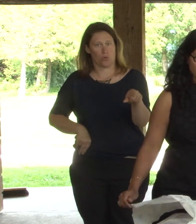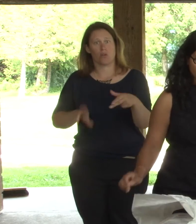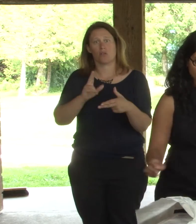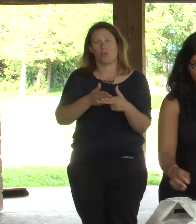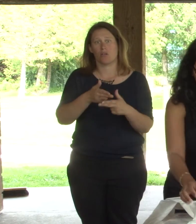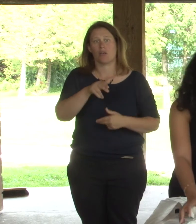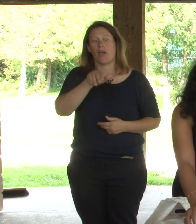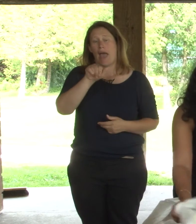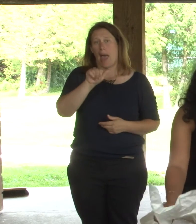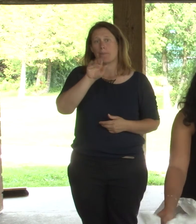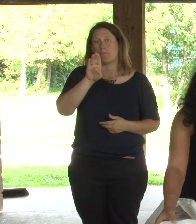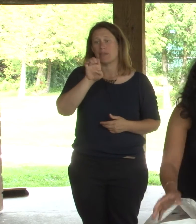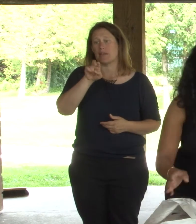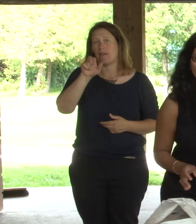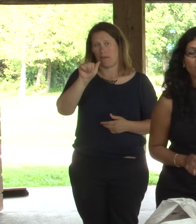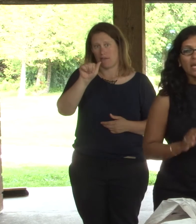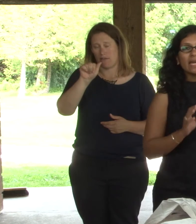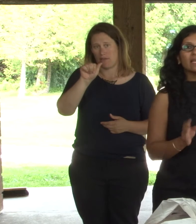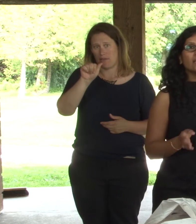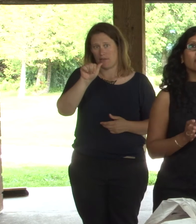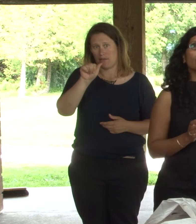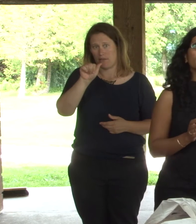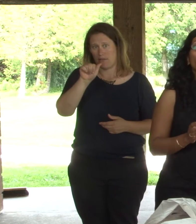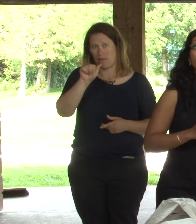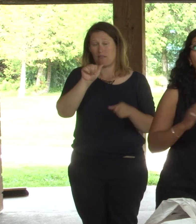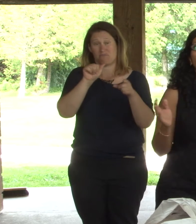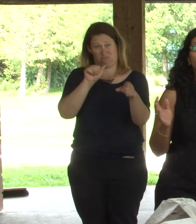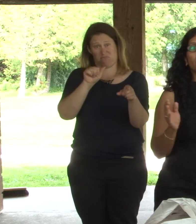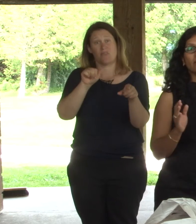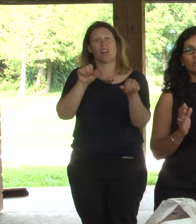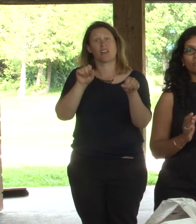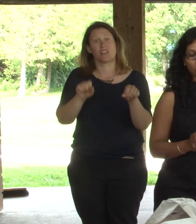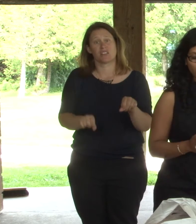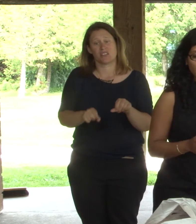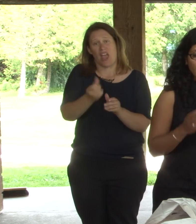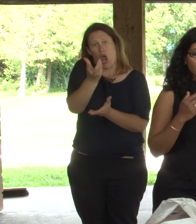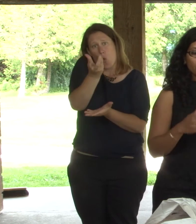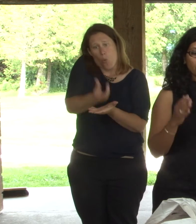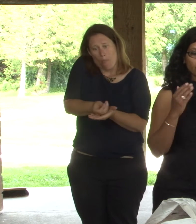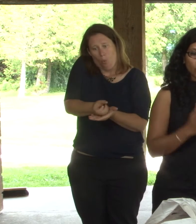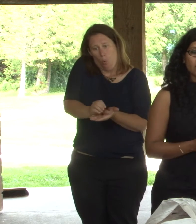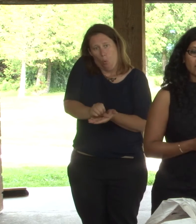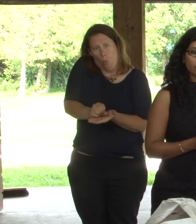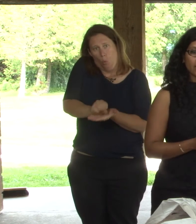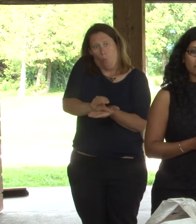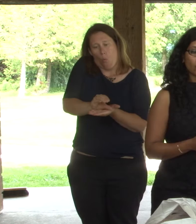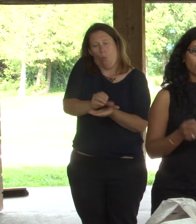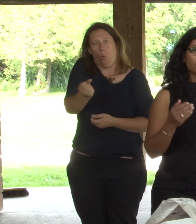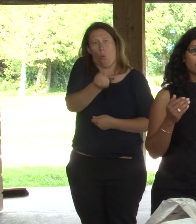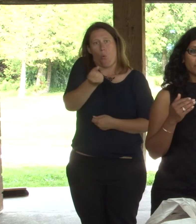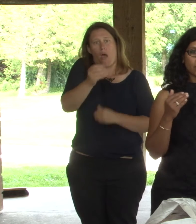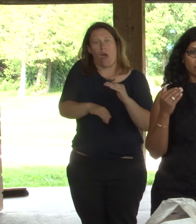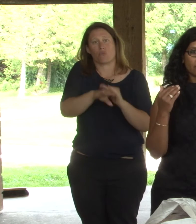the Abenas. Now Abenas, they hold up to 1800, more than 1800 milliliters of liquid. Now the absorbency depends